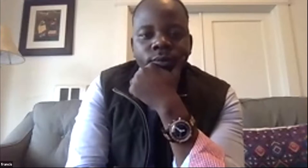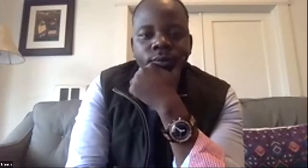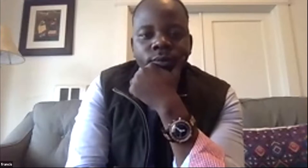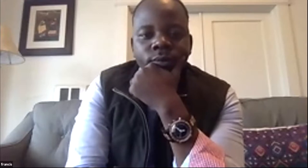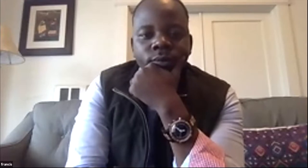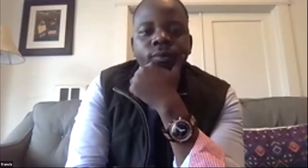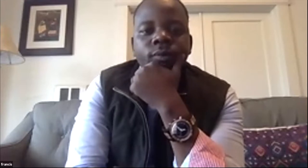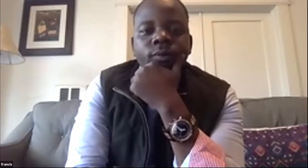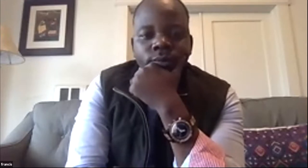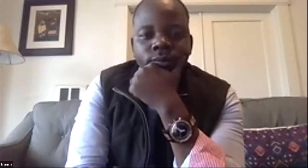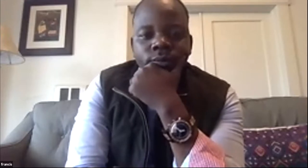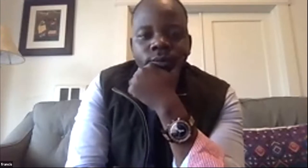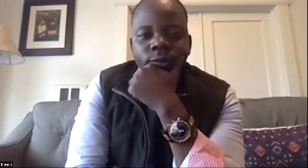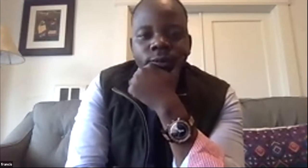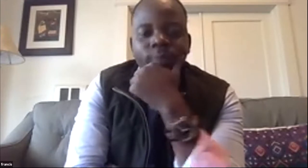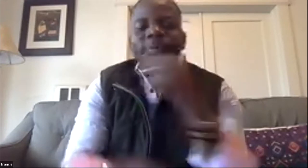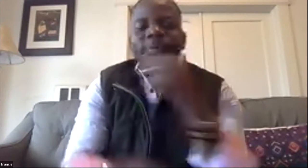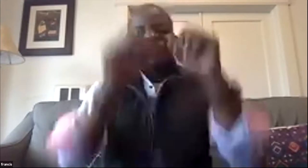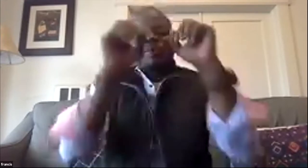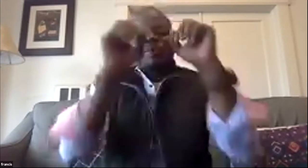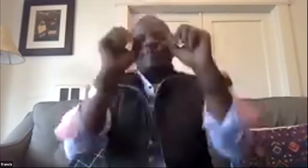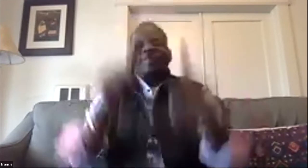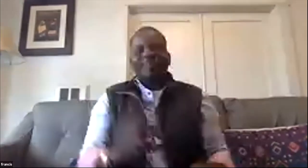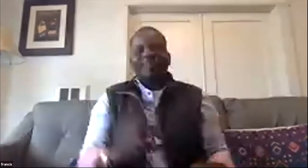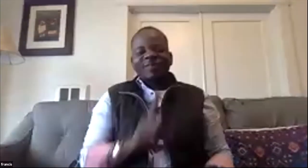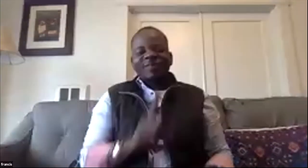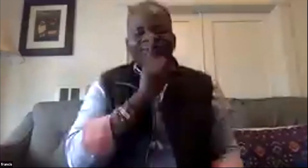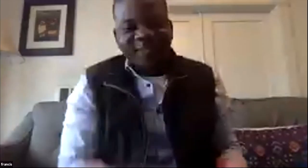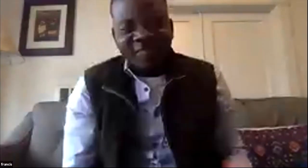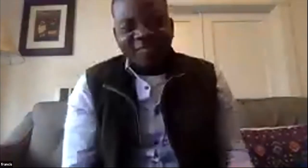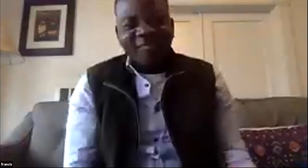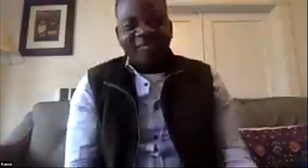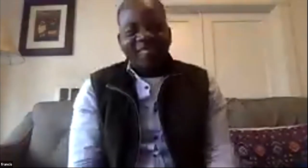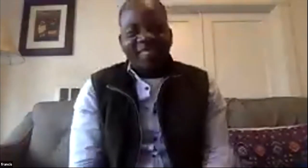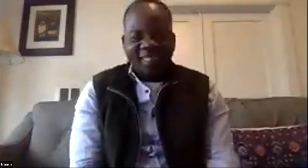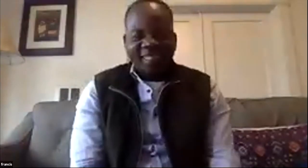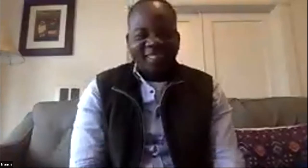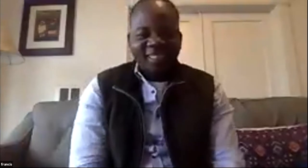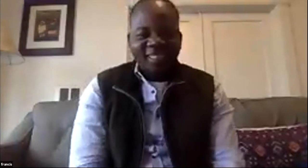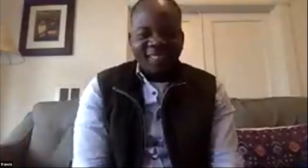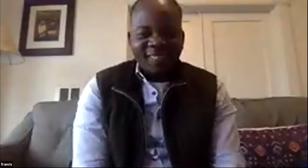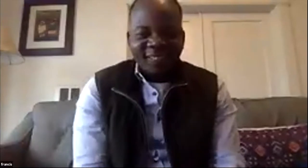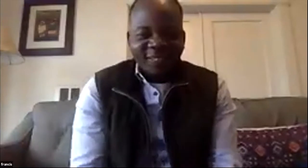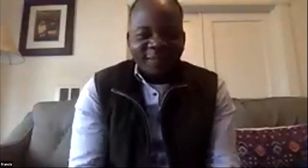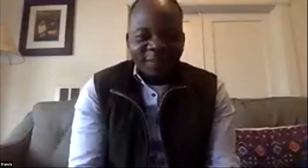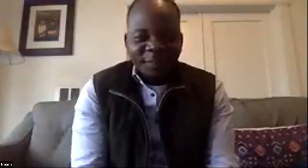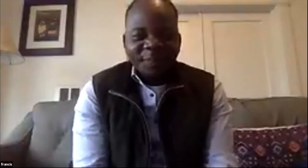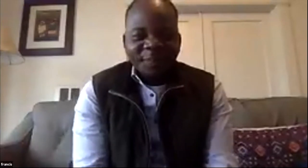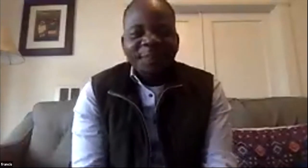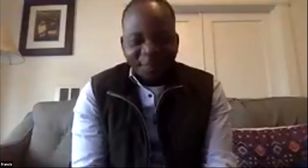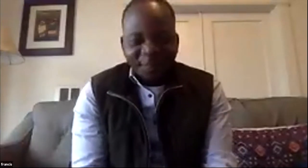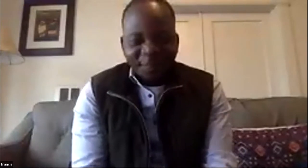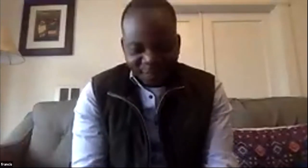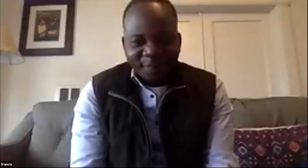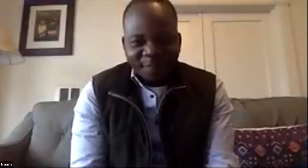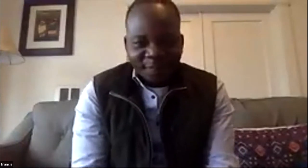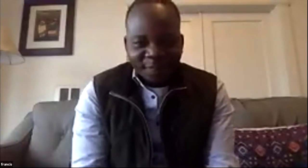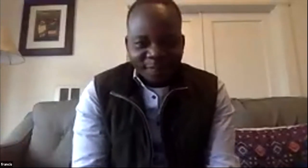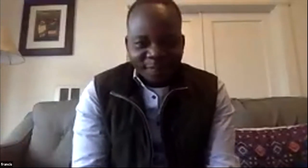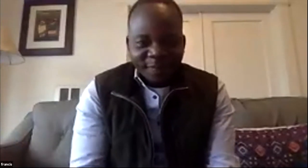me a portrait of what uh we're going to look at as an intriguing uh operation that's going to train